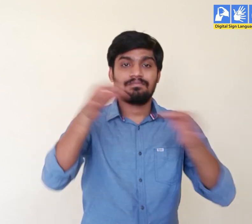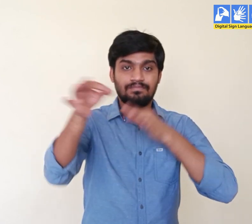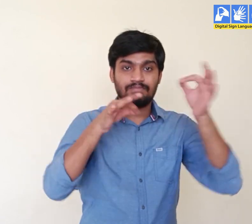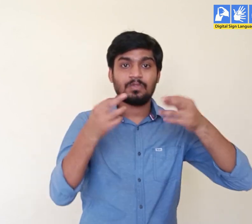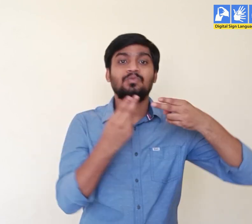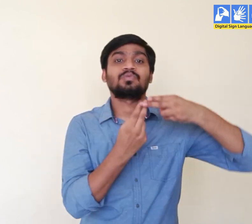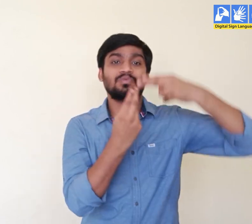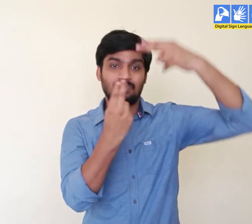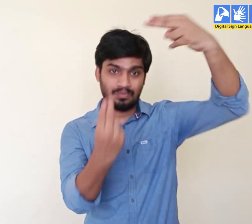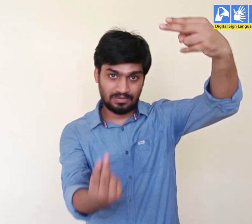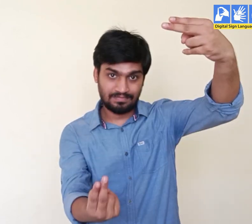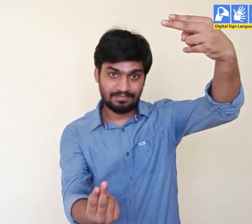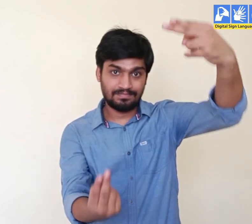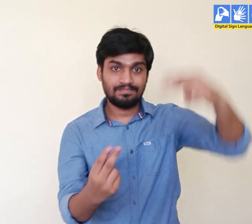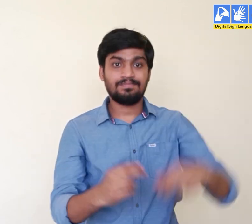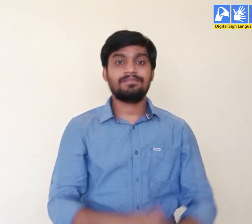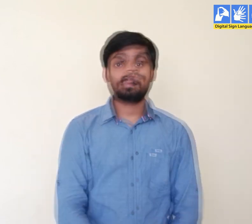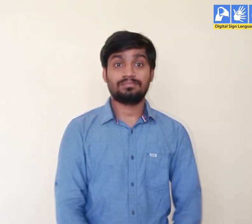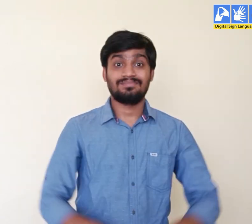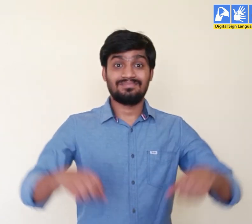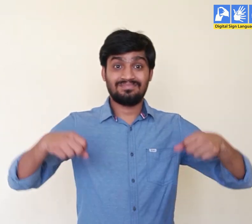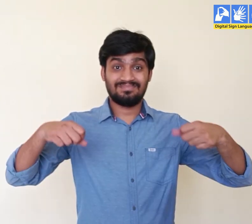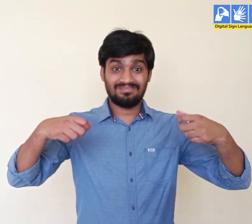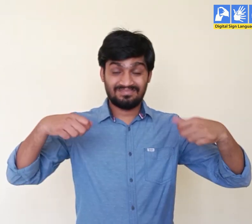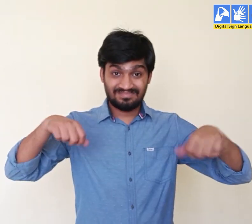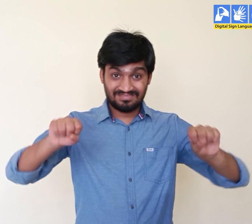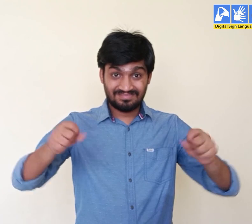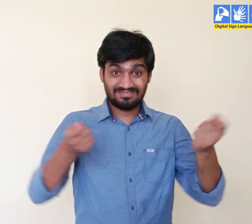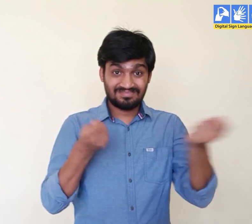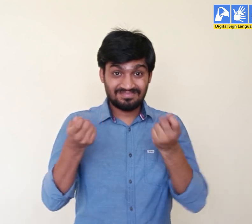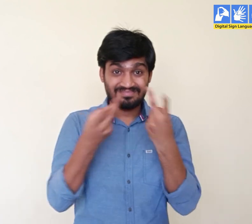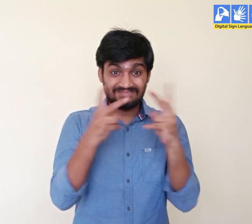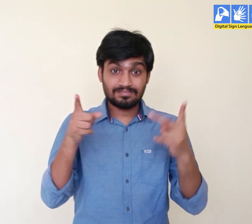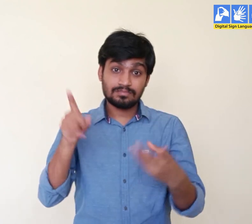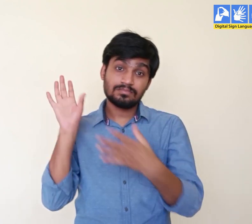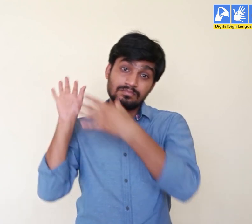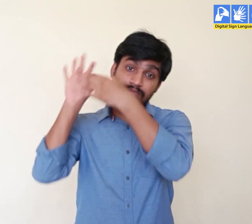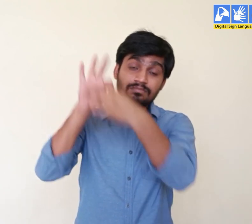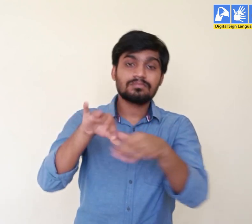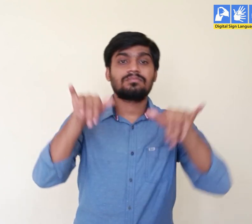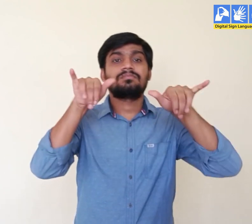Now I will tell you about all these 3. First, land transport.